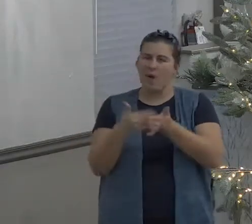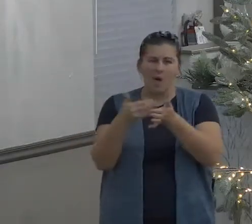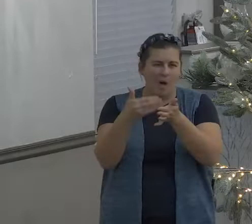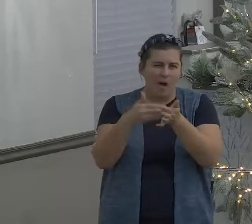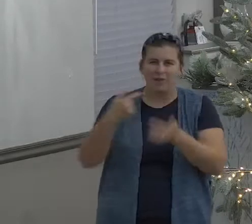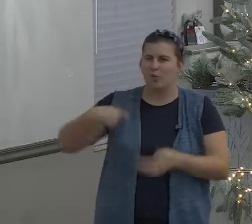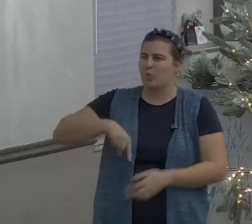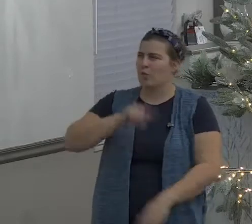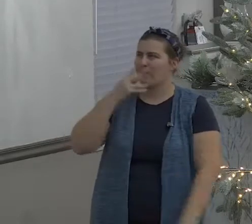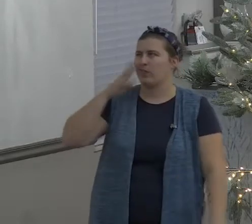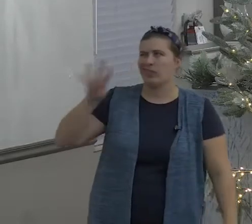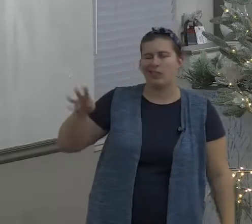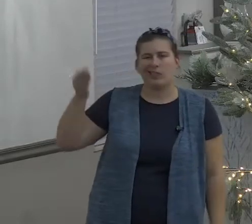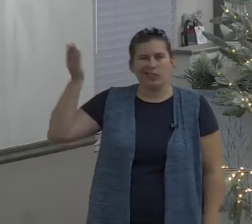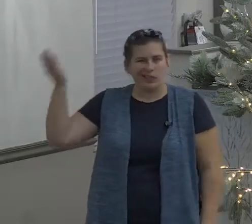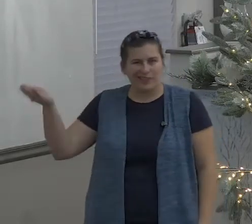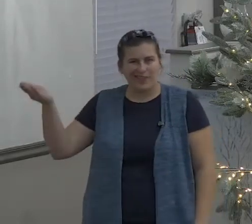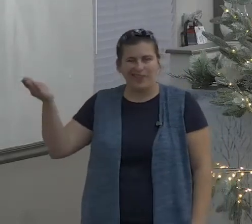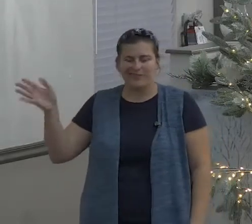he won't leave you